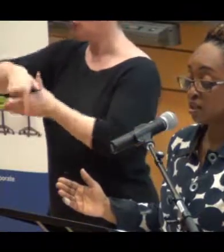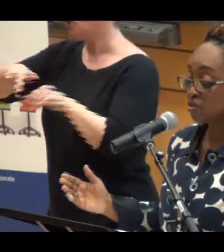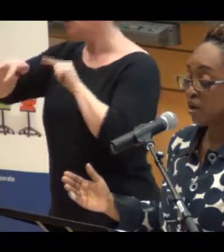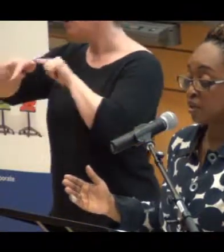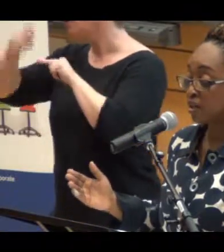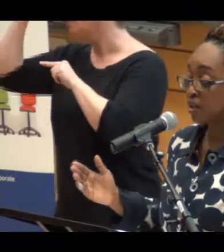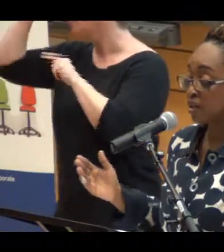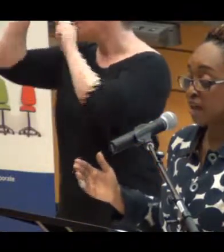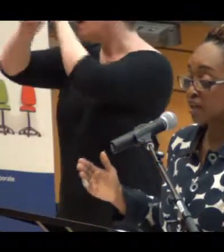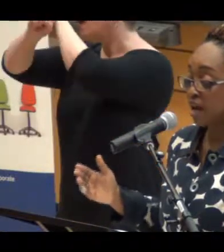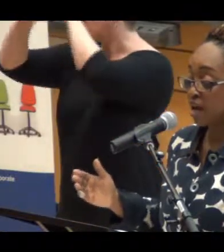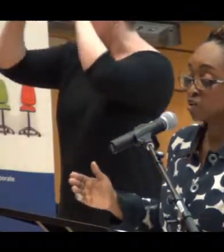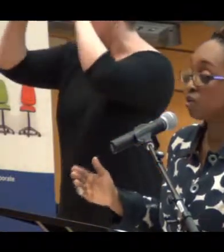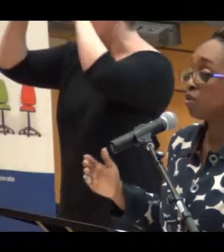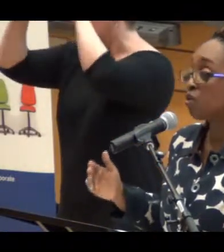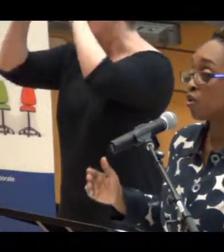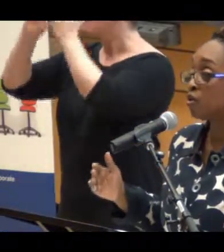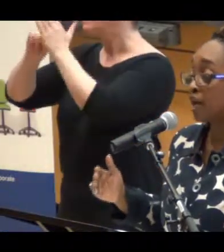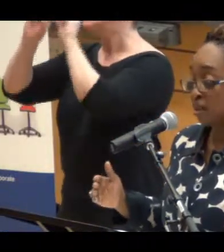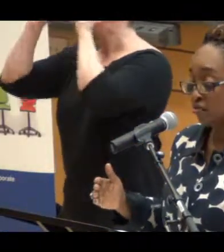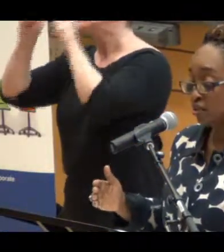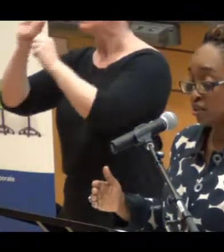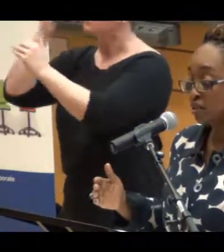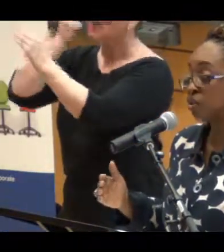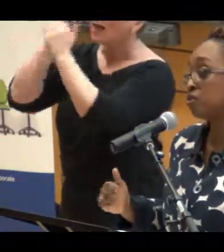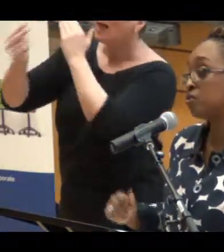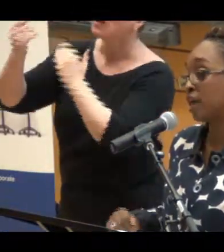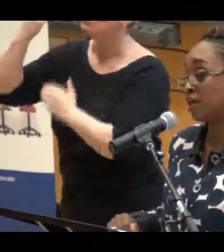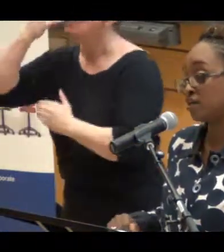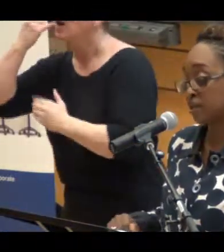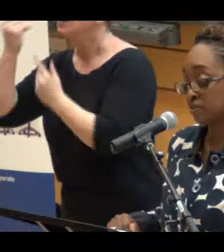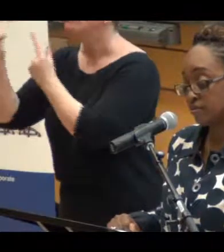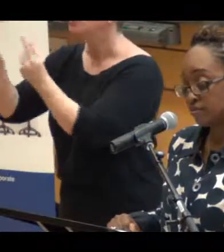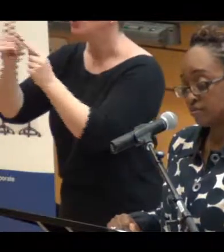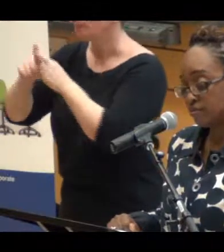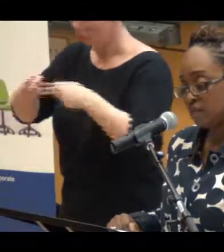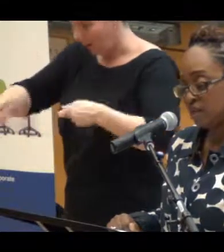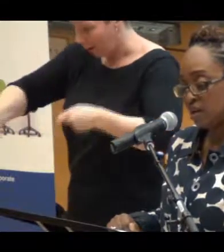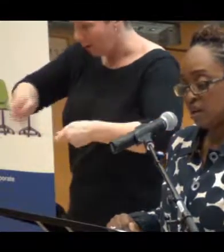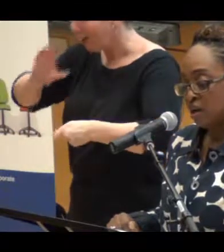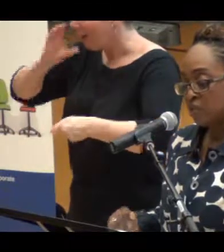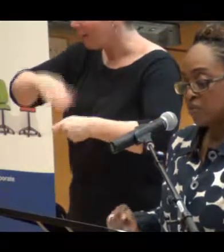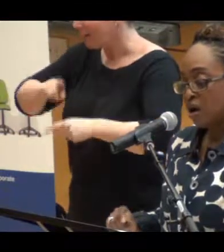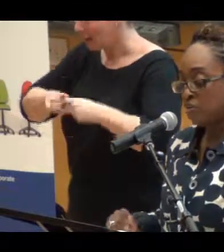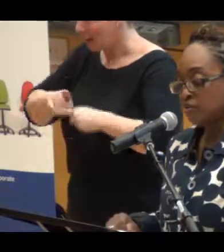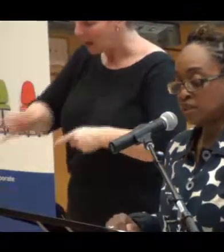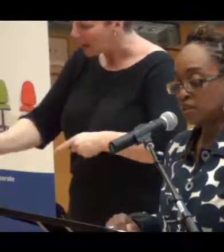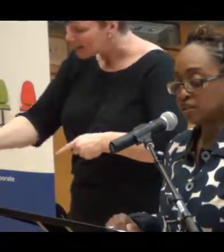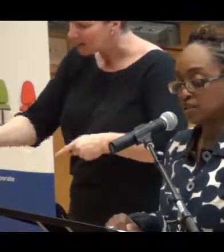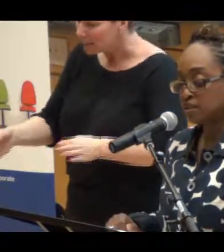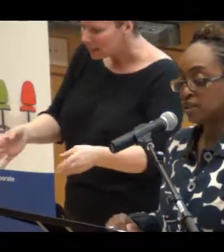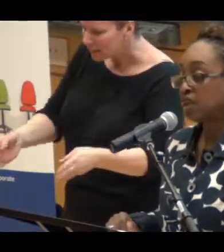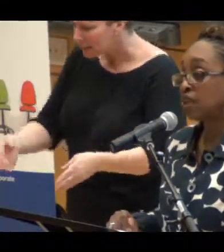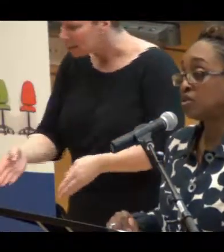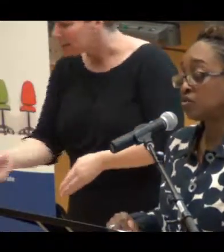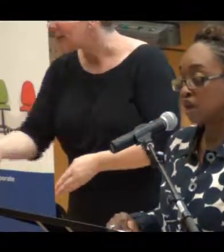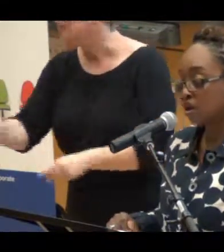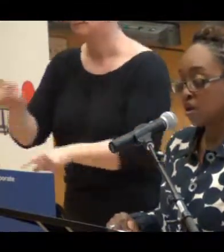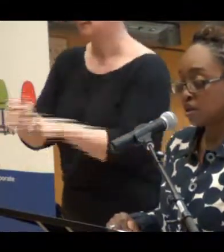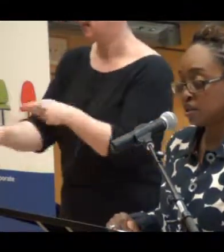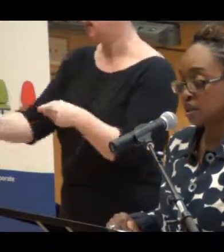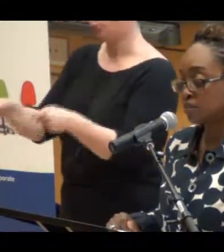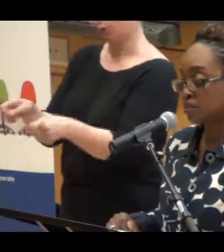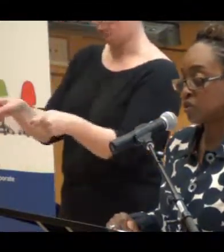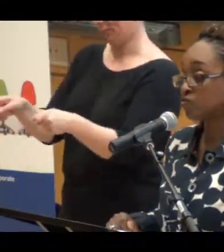plans, the rider can't actually order the elephant to do anything. The problem is, in a